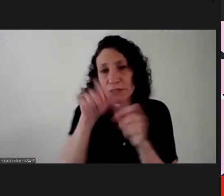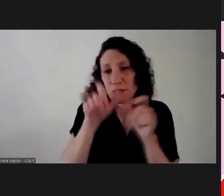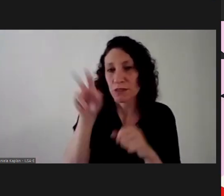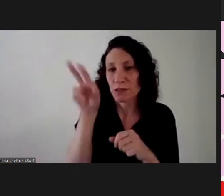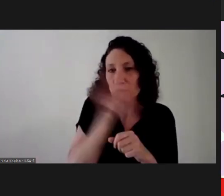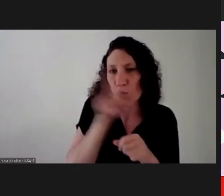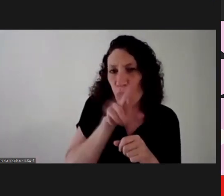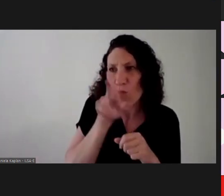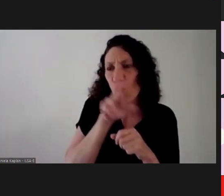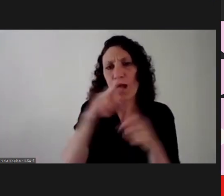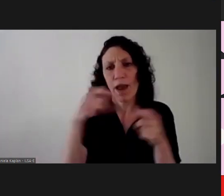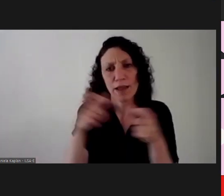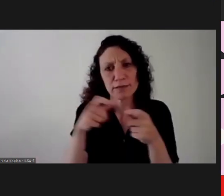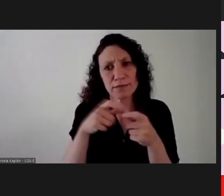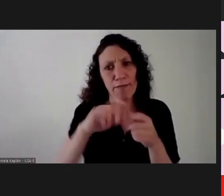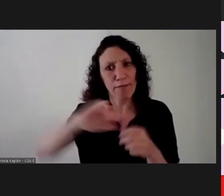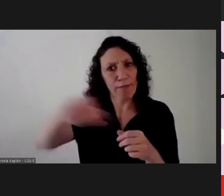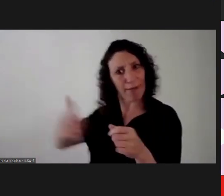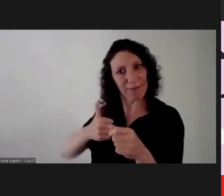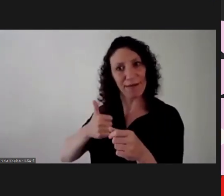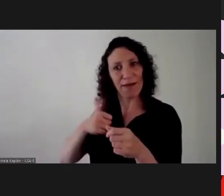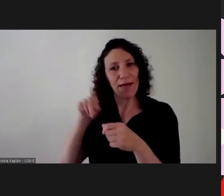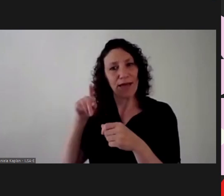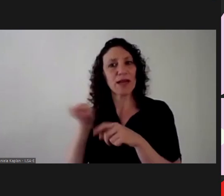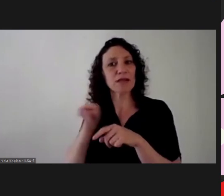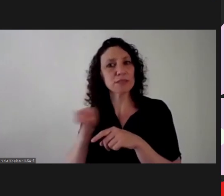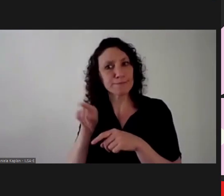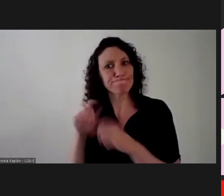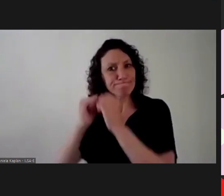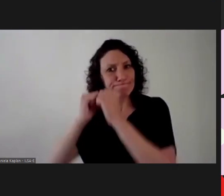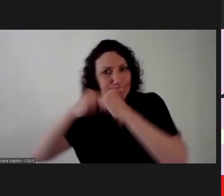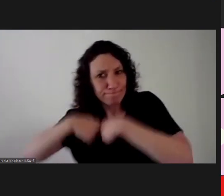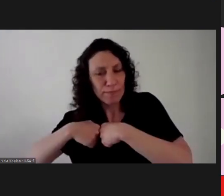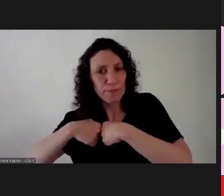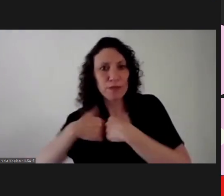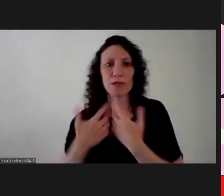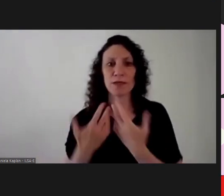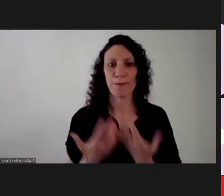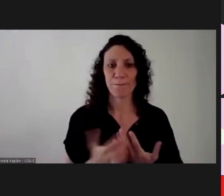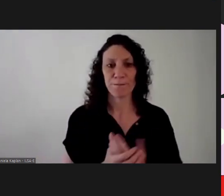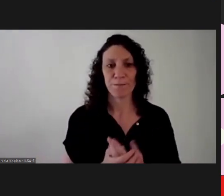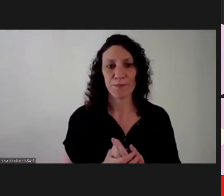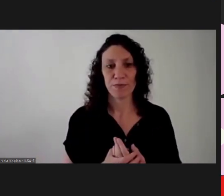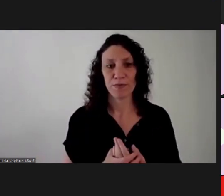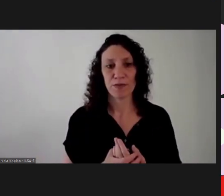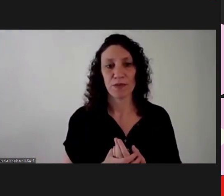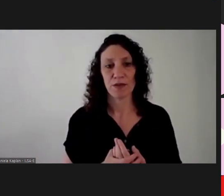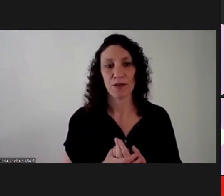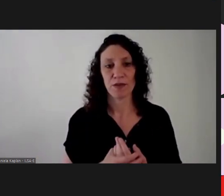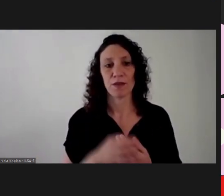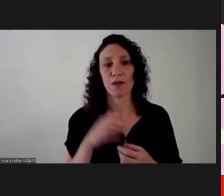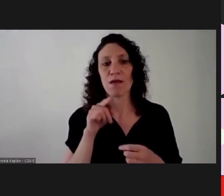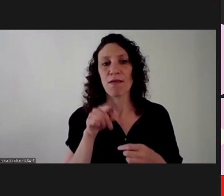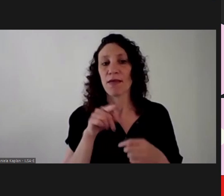work of women behind the scenes is also taken to the making rooms.